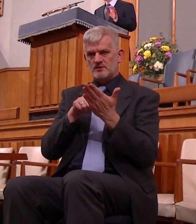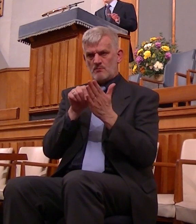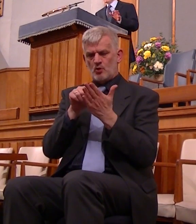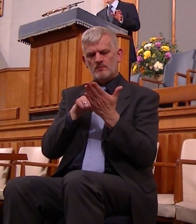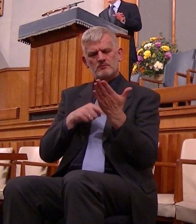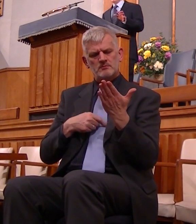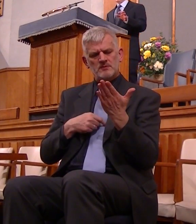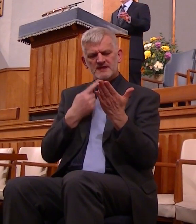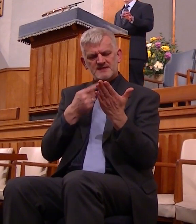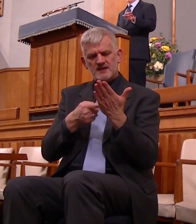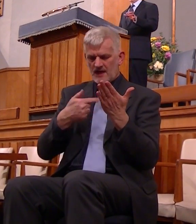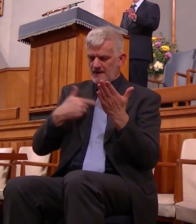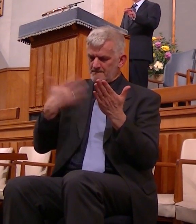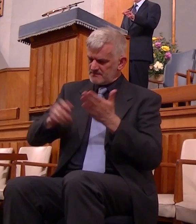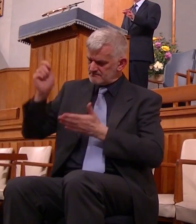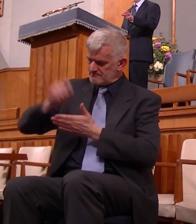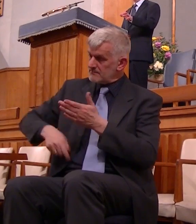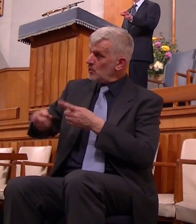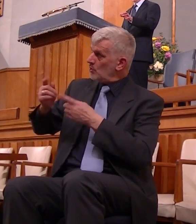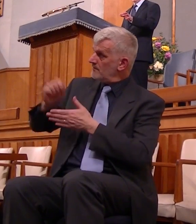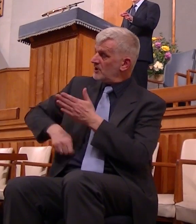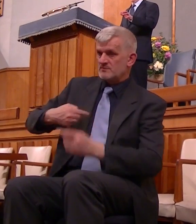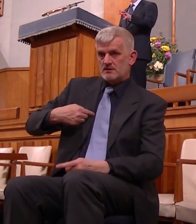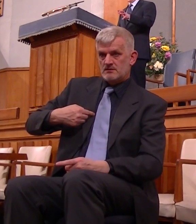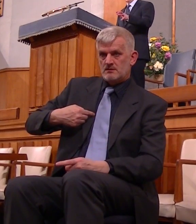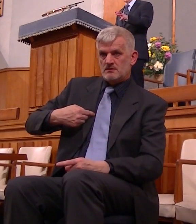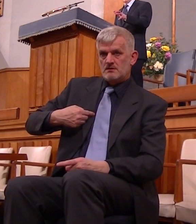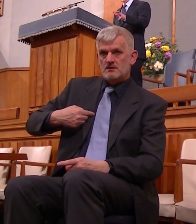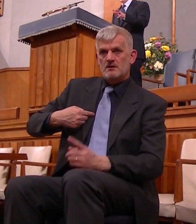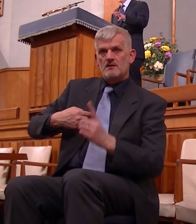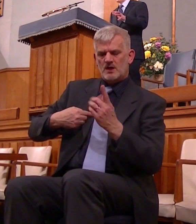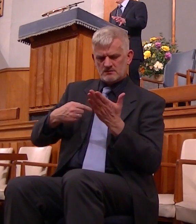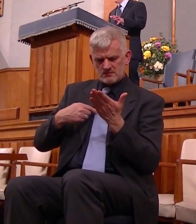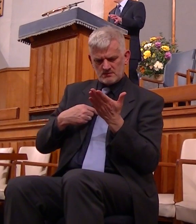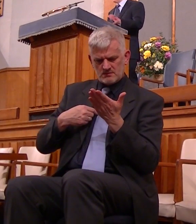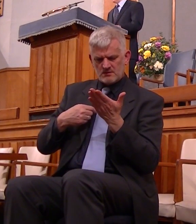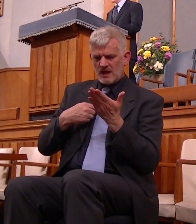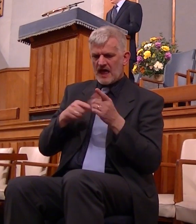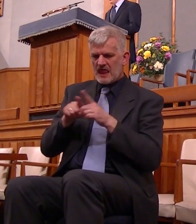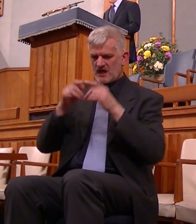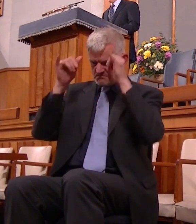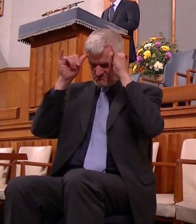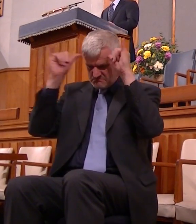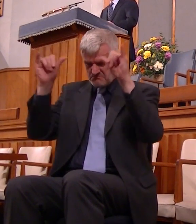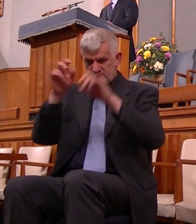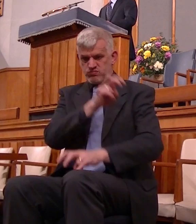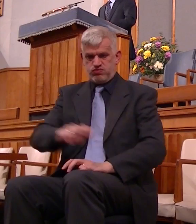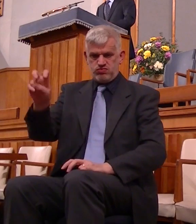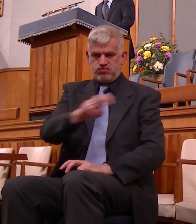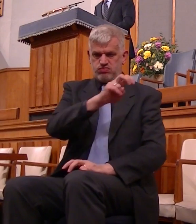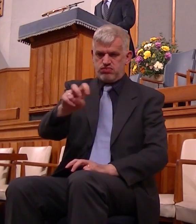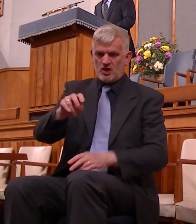was chastised God chastised me but I was like an untamed bull threshing